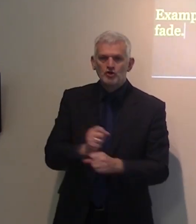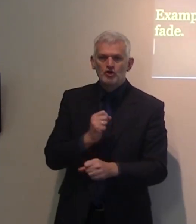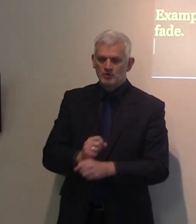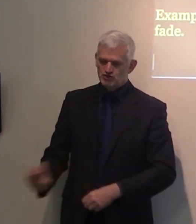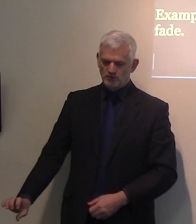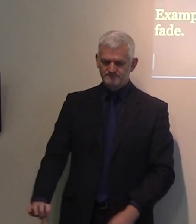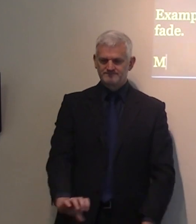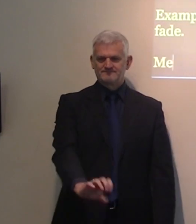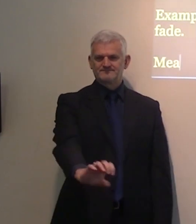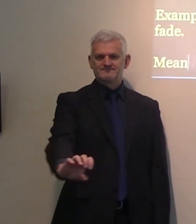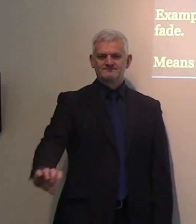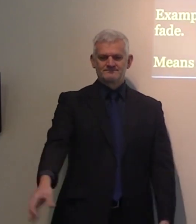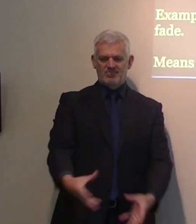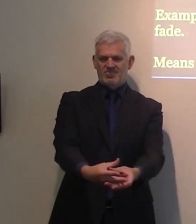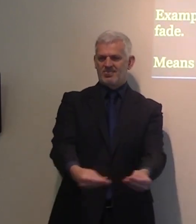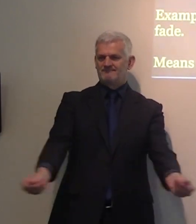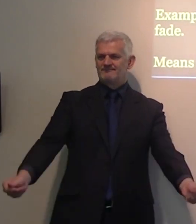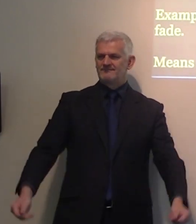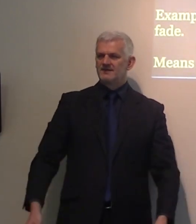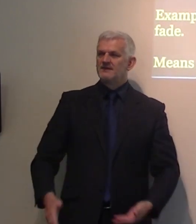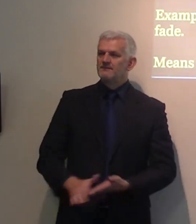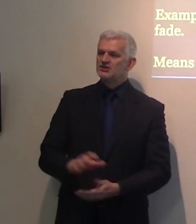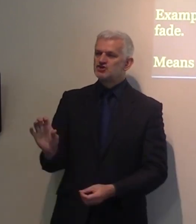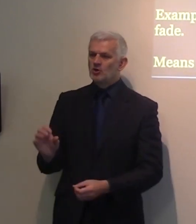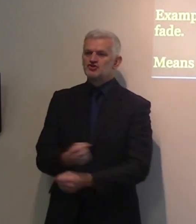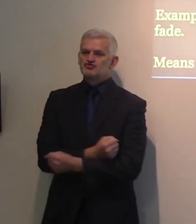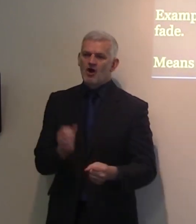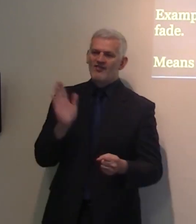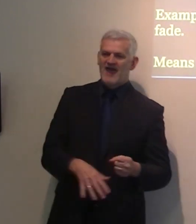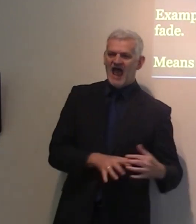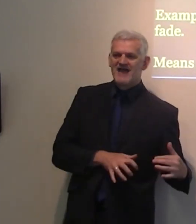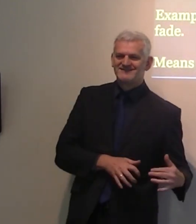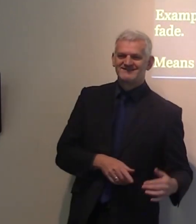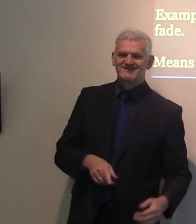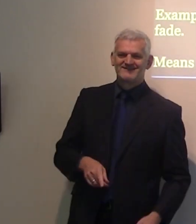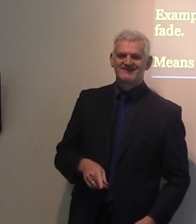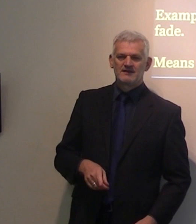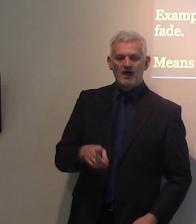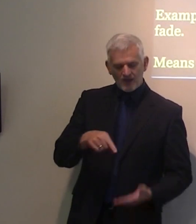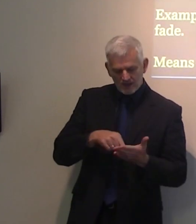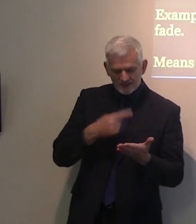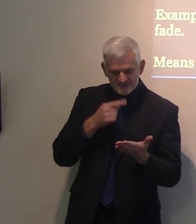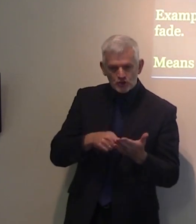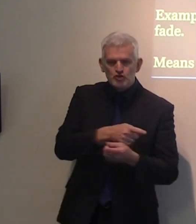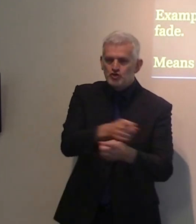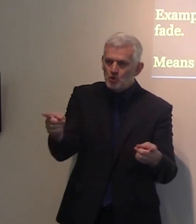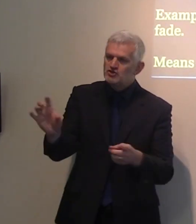you are the salt of the earth, the gospel of redeeming grace, the Lord Jesus Christ, the gospel